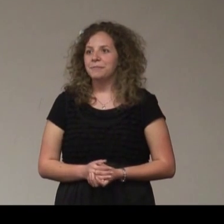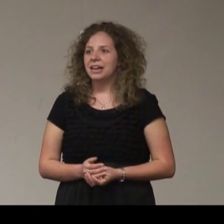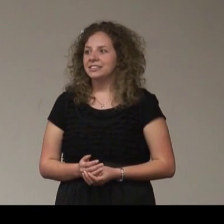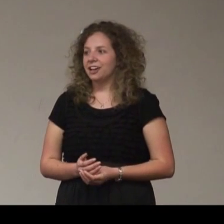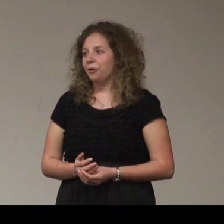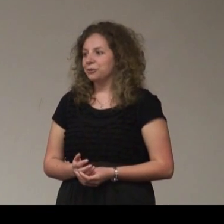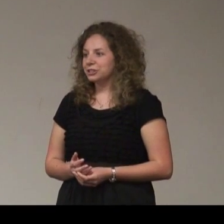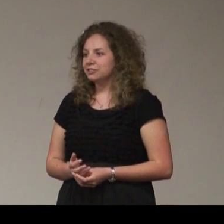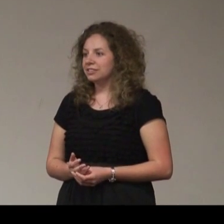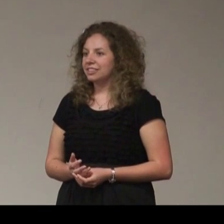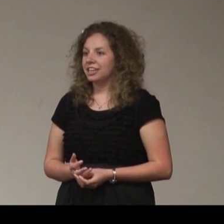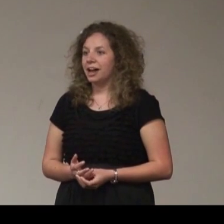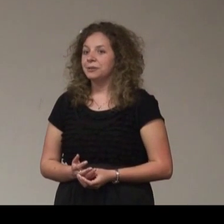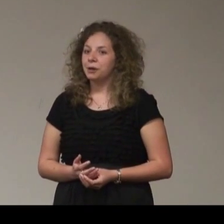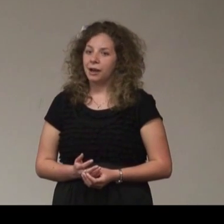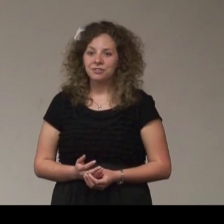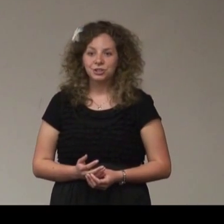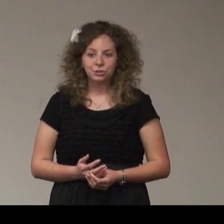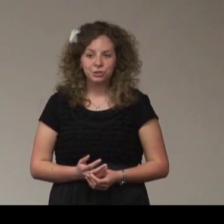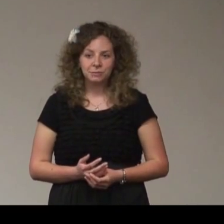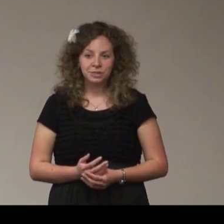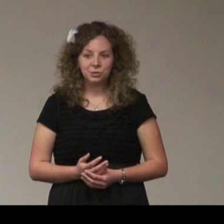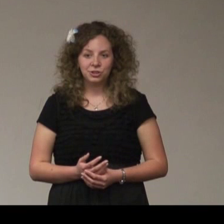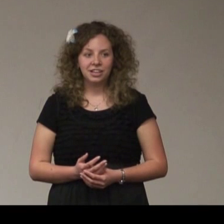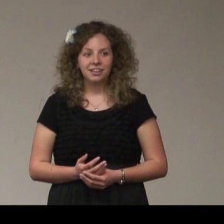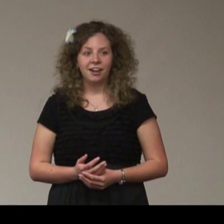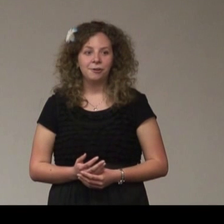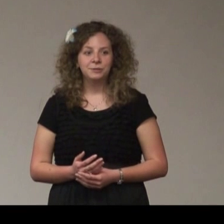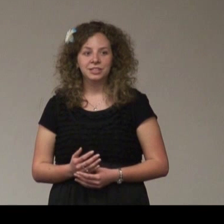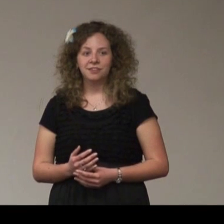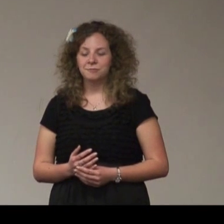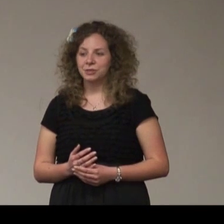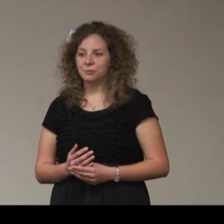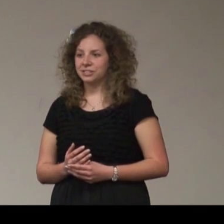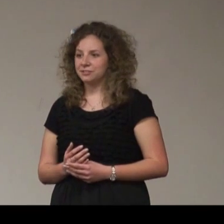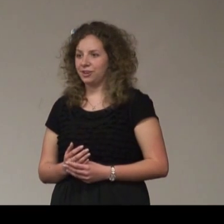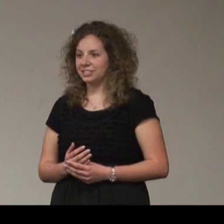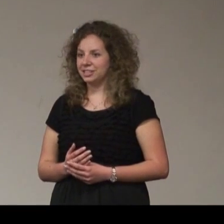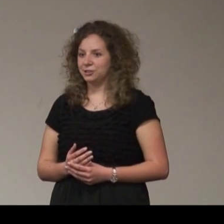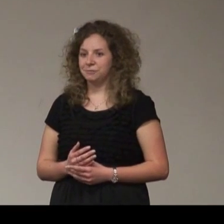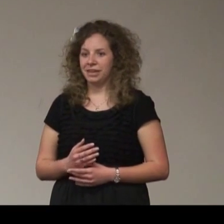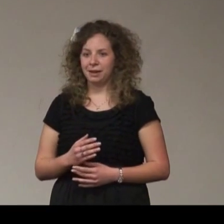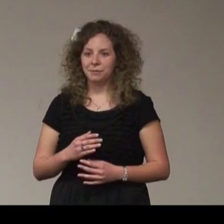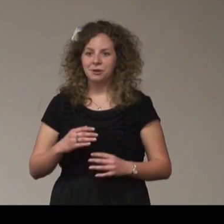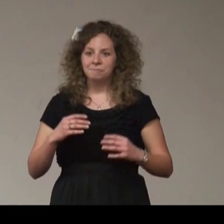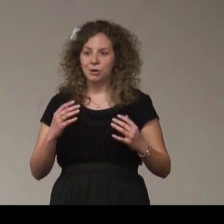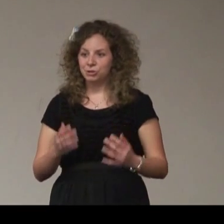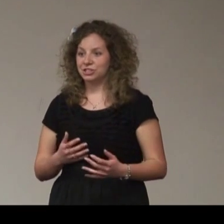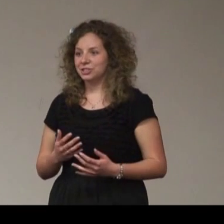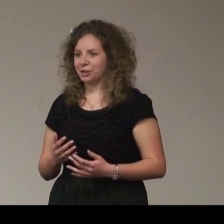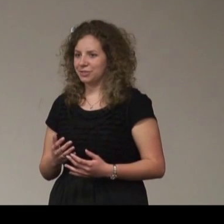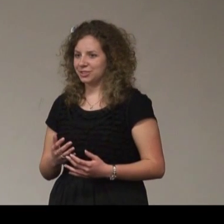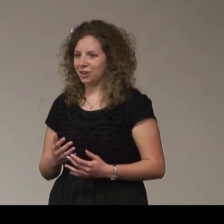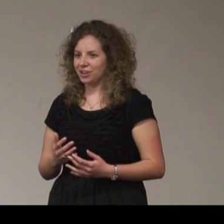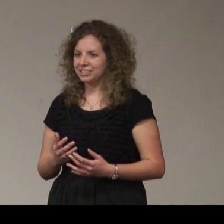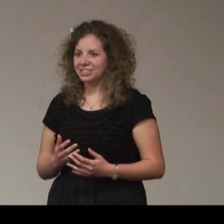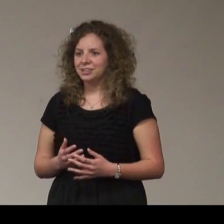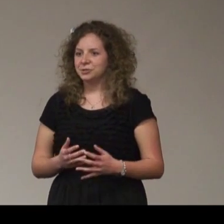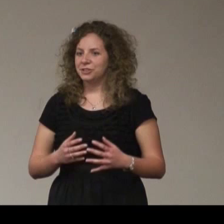As I got older, then I would help out in the children's ministry. And I always loved being one to volunteer to make up motions to go with the songs. So